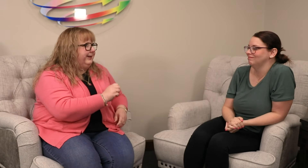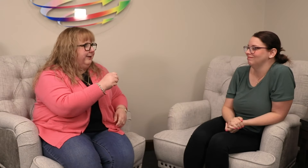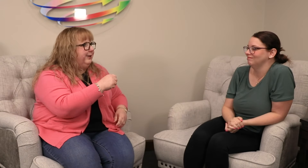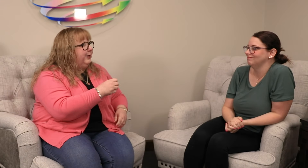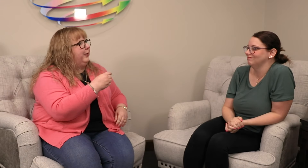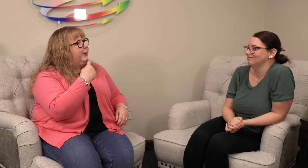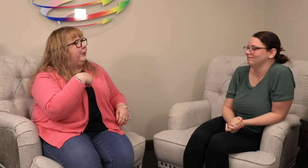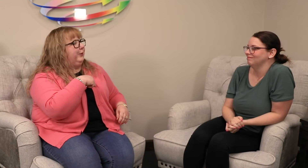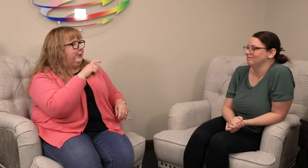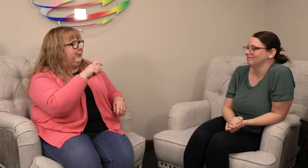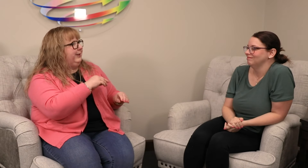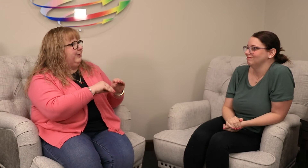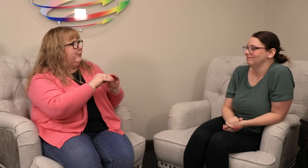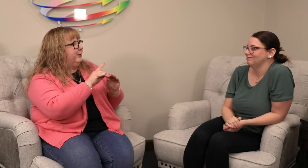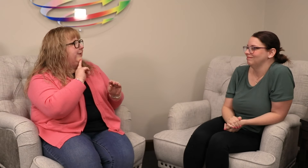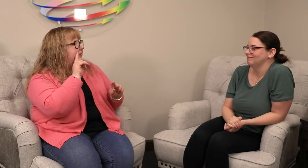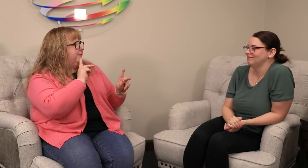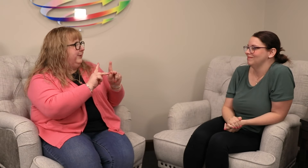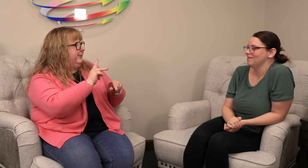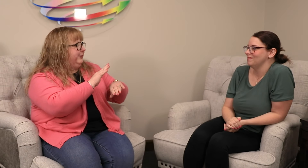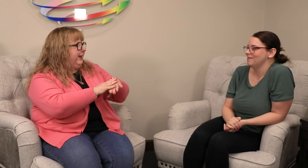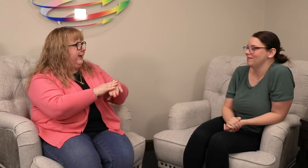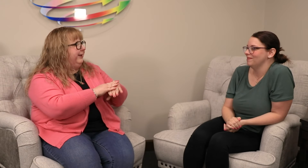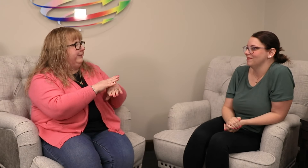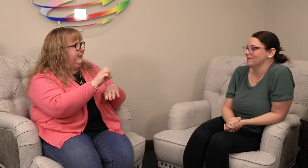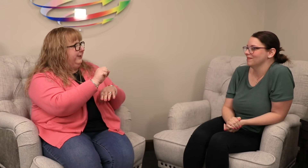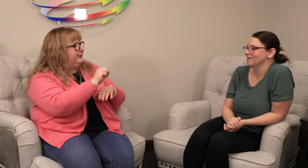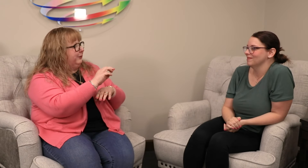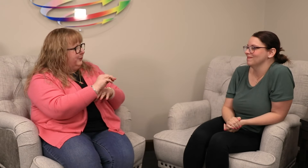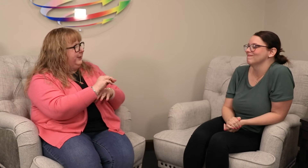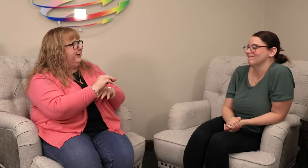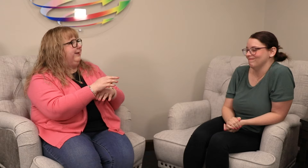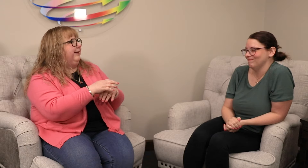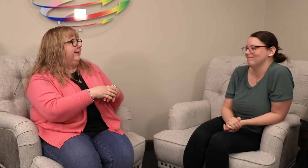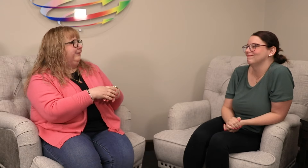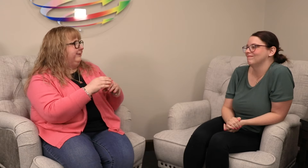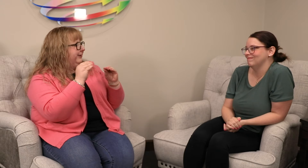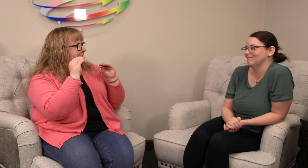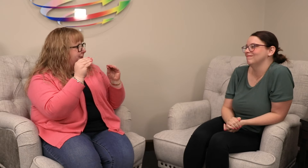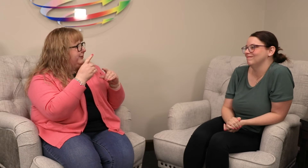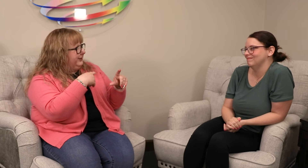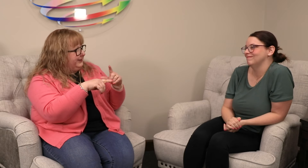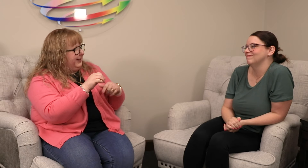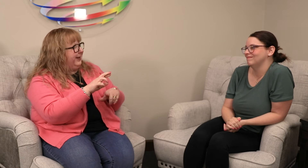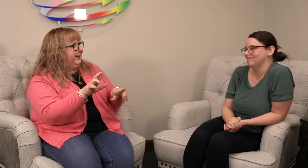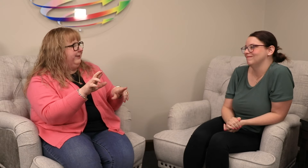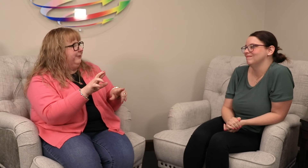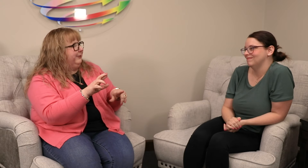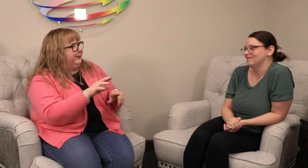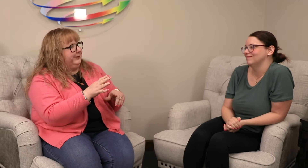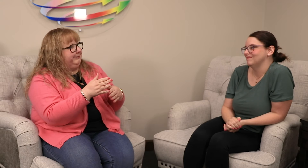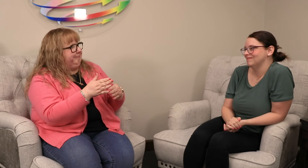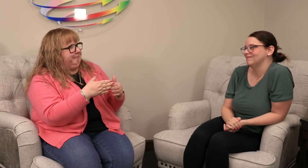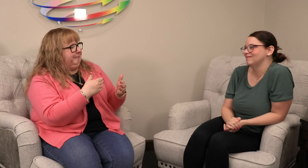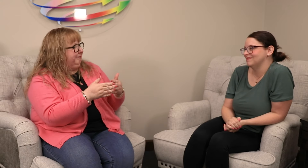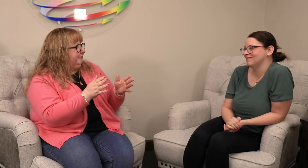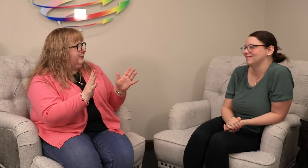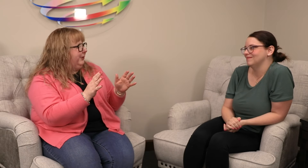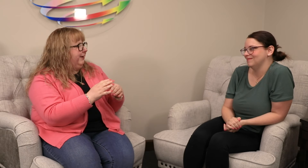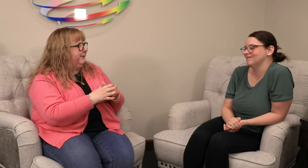Yeah. We need more deaf people on social media, you know, teaching sign or whatever,